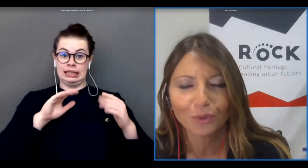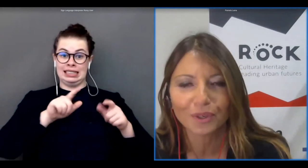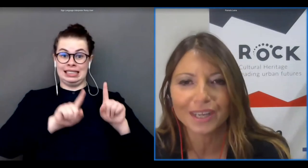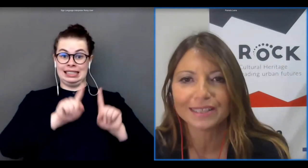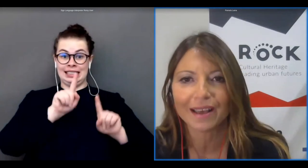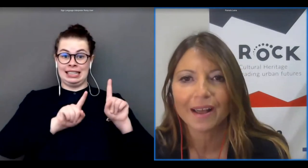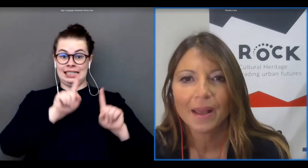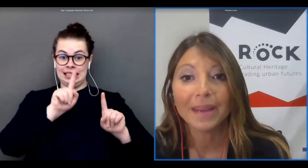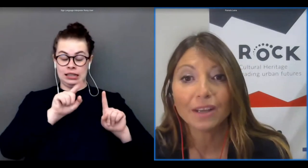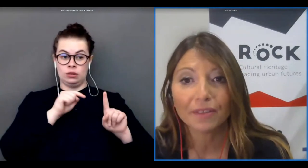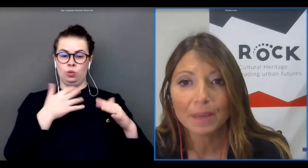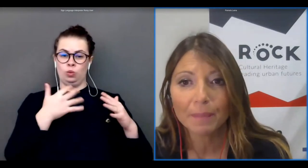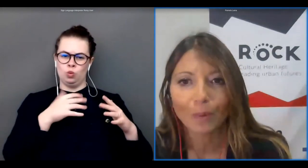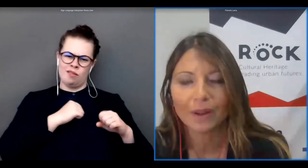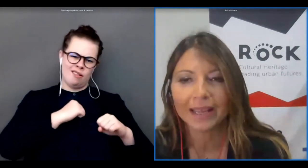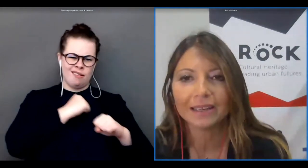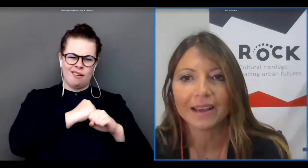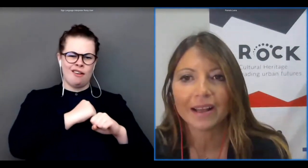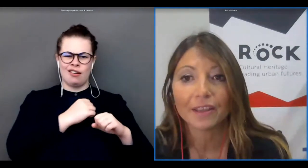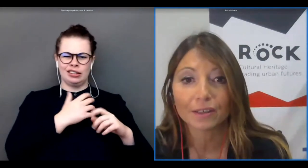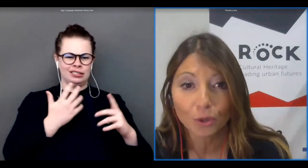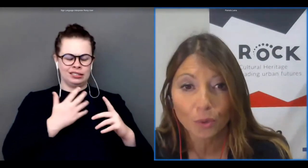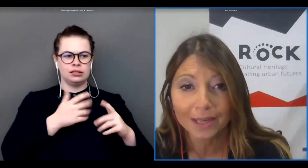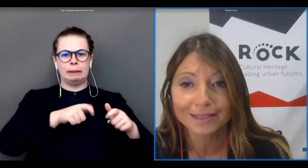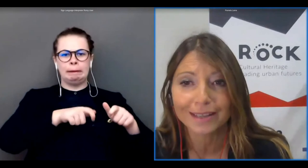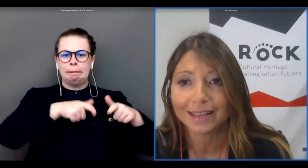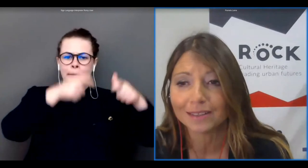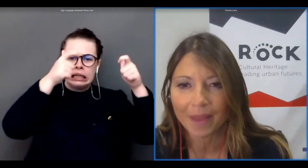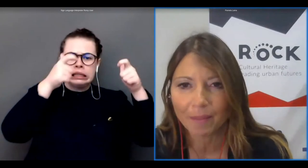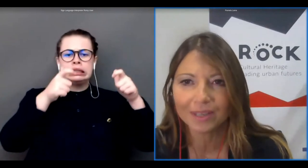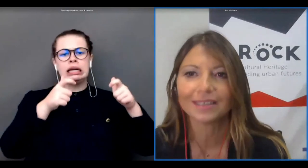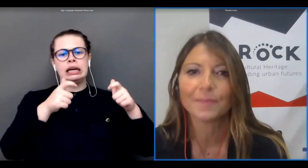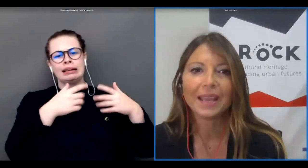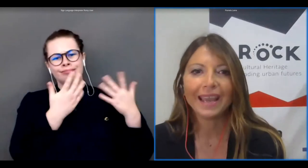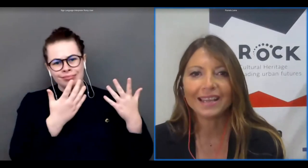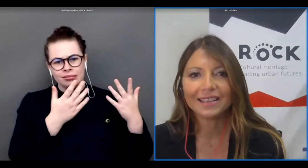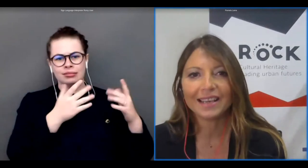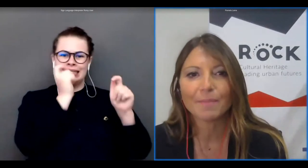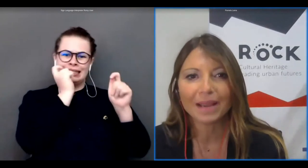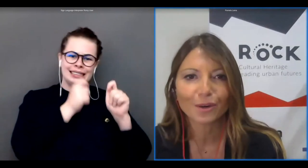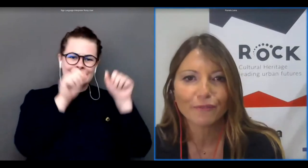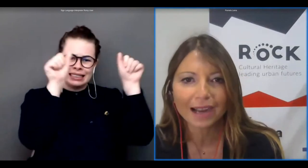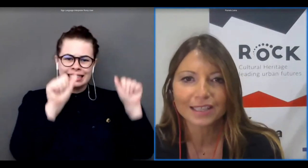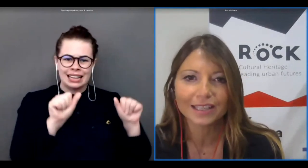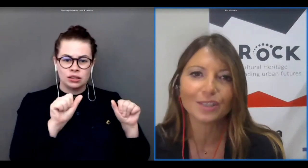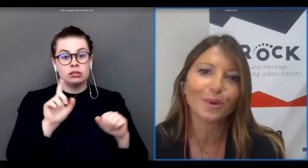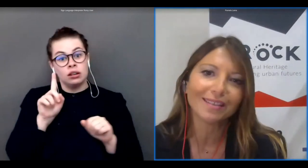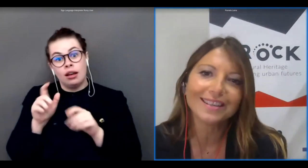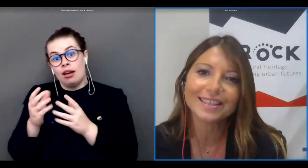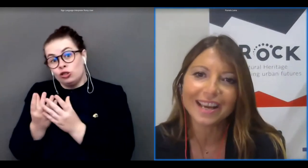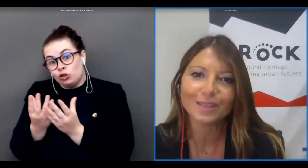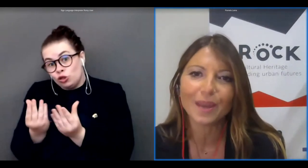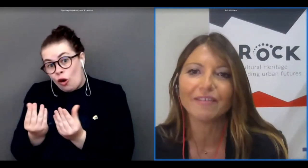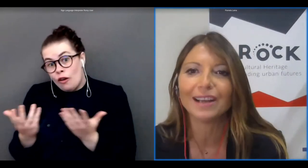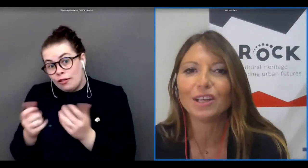the software is made of the people and their stories and memories and as a matter of fact during